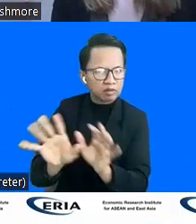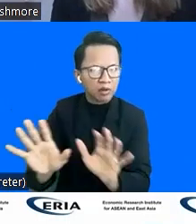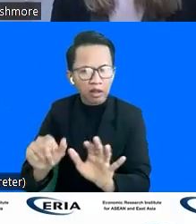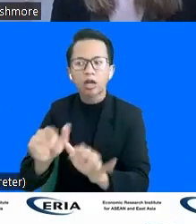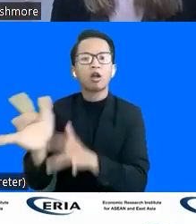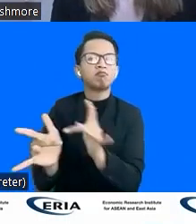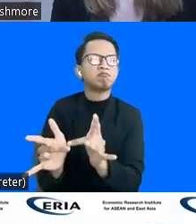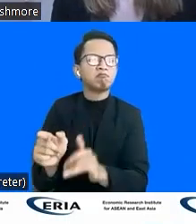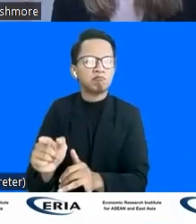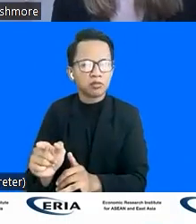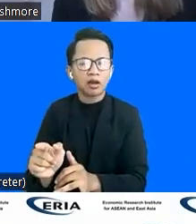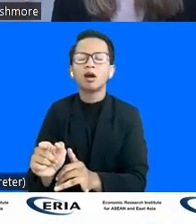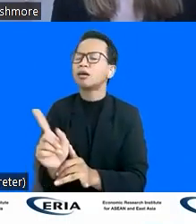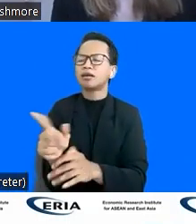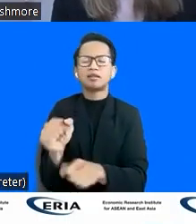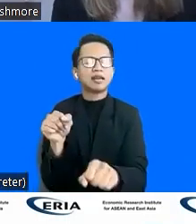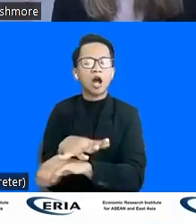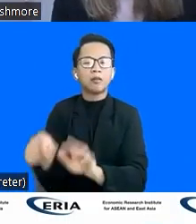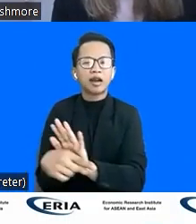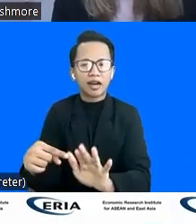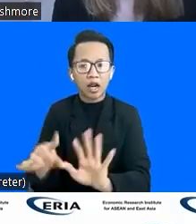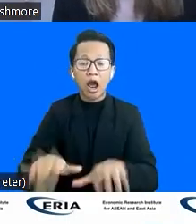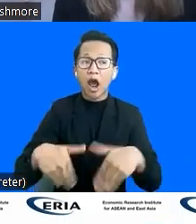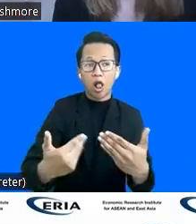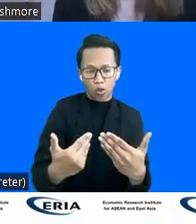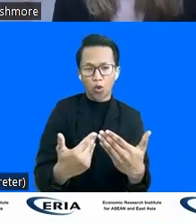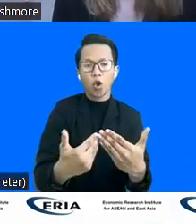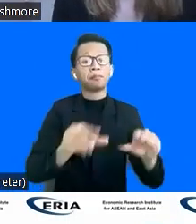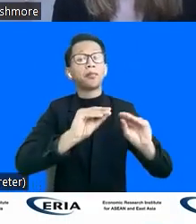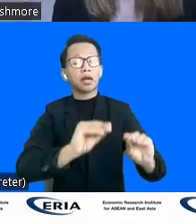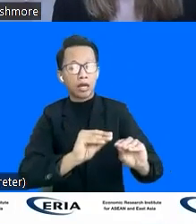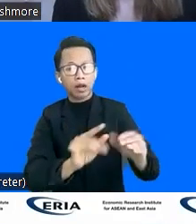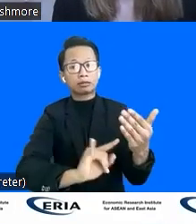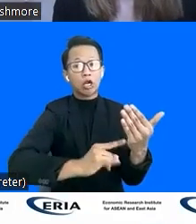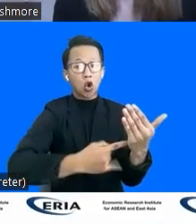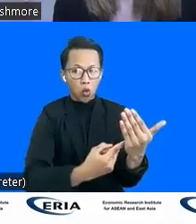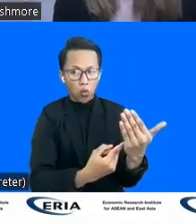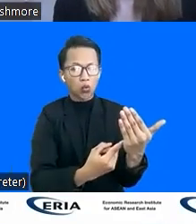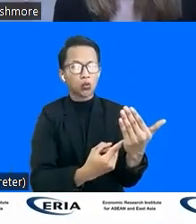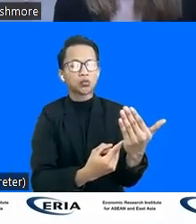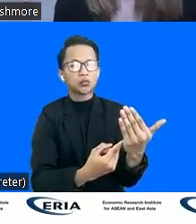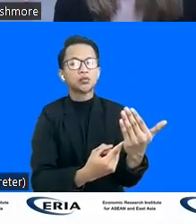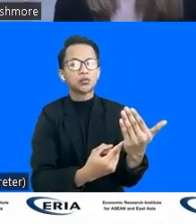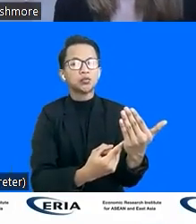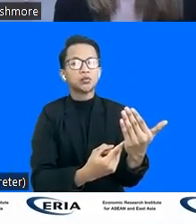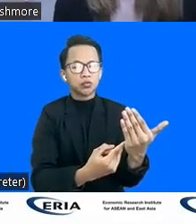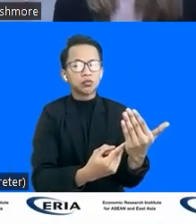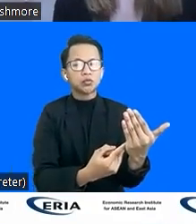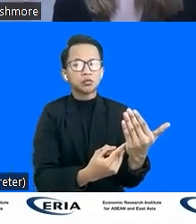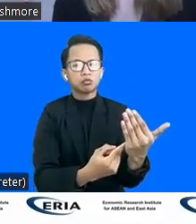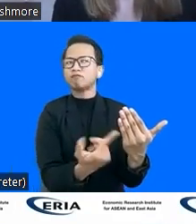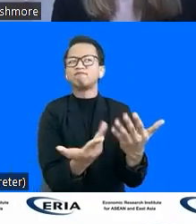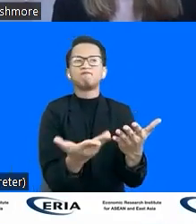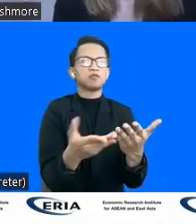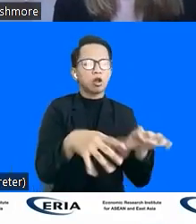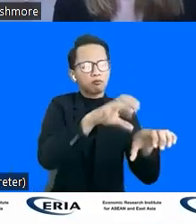And there is, you know, EdTech in itself remains the preserve of the more affluent consumers in the region. So